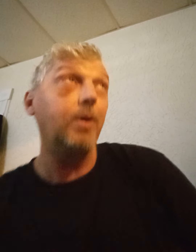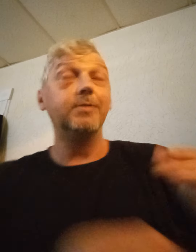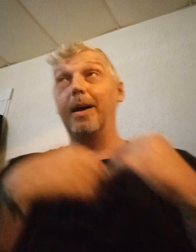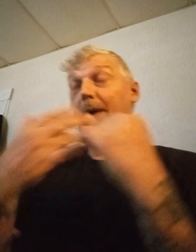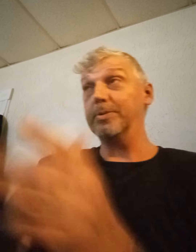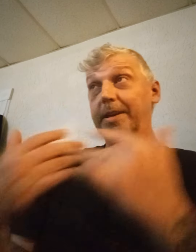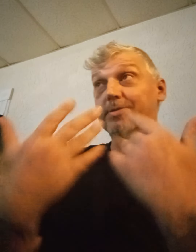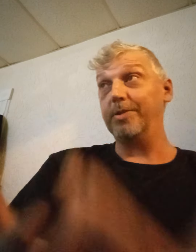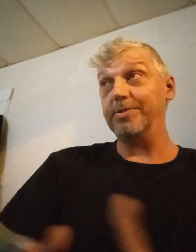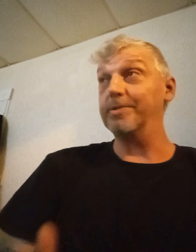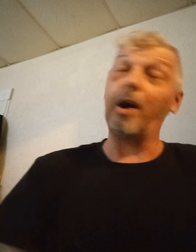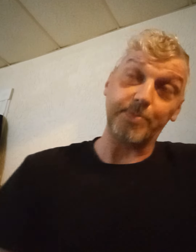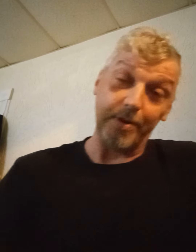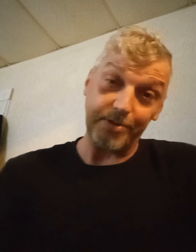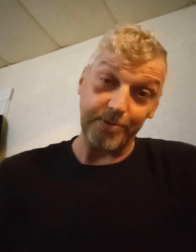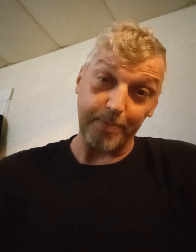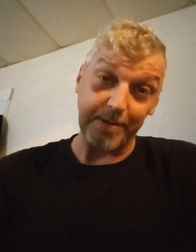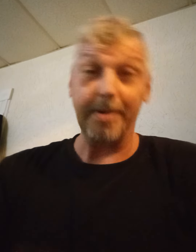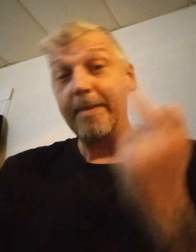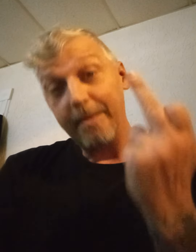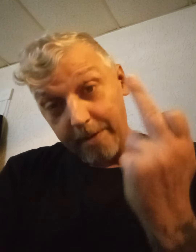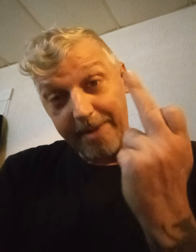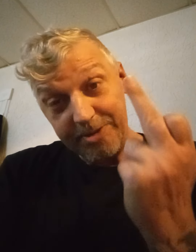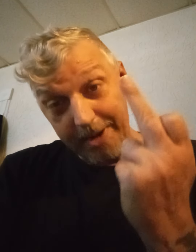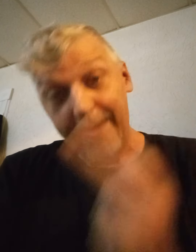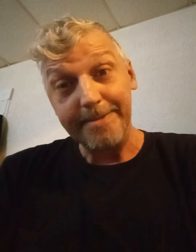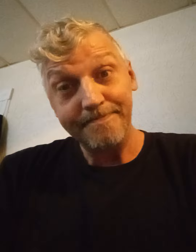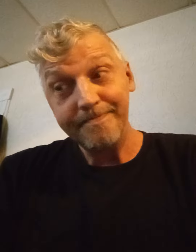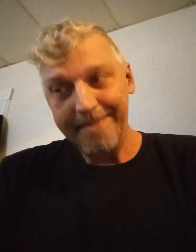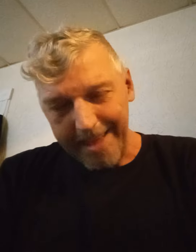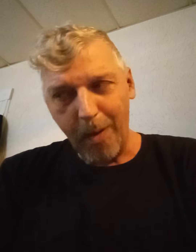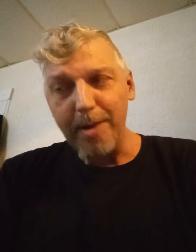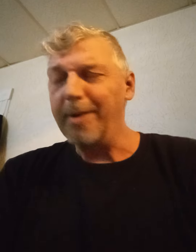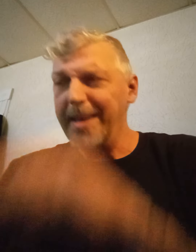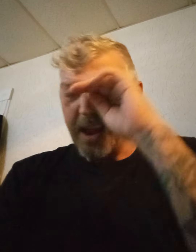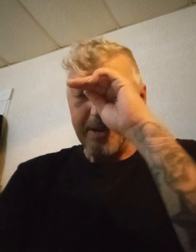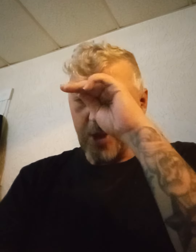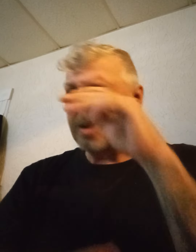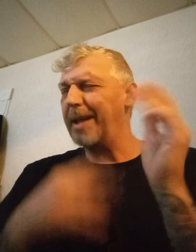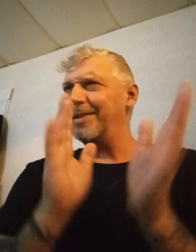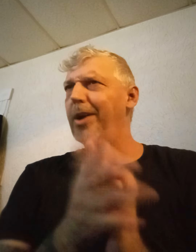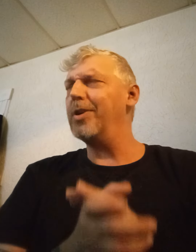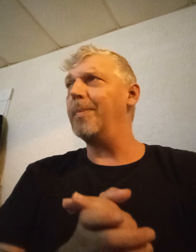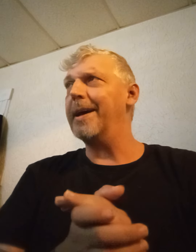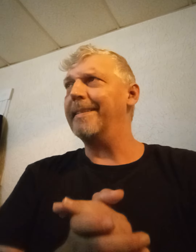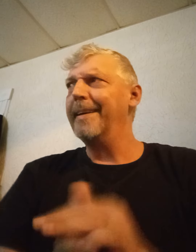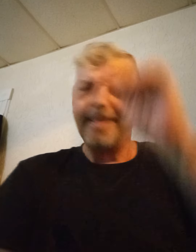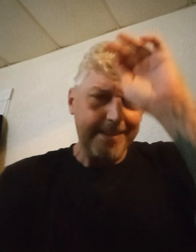set me up as the institution hospital and suits representative for avenger accounting yeah the wagon wheel everybody's talking about the yo-yo man this